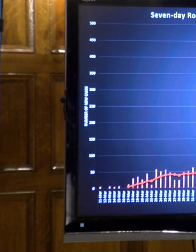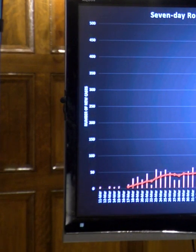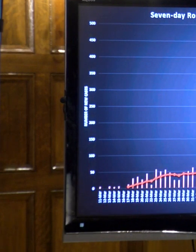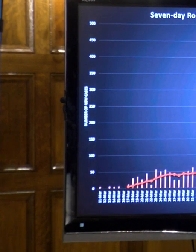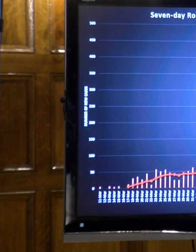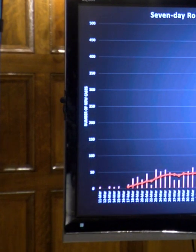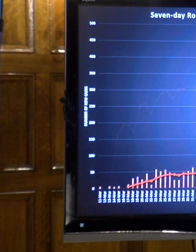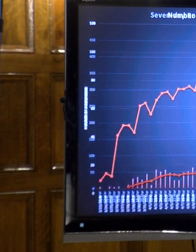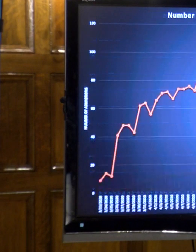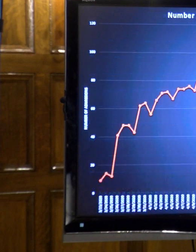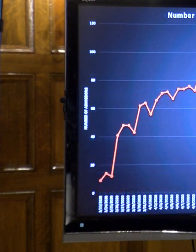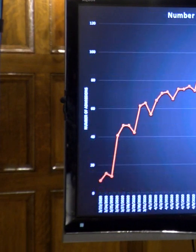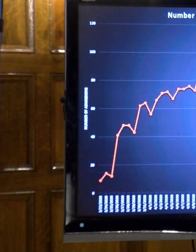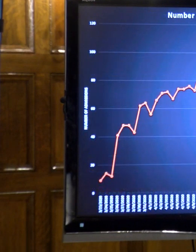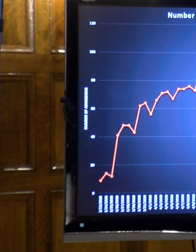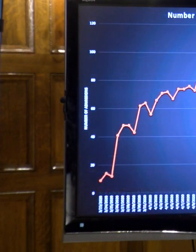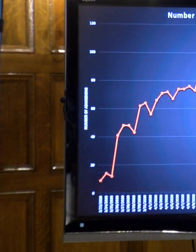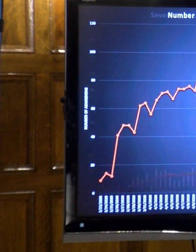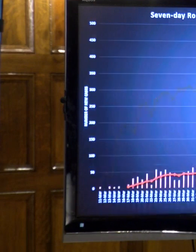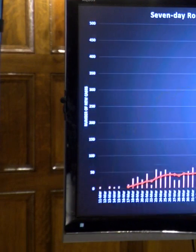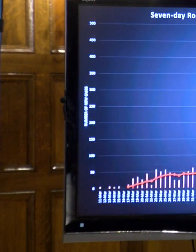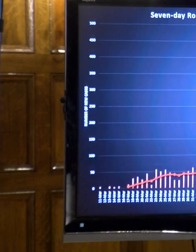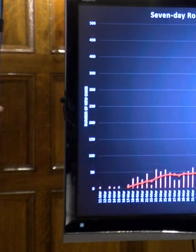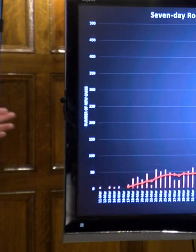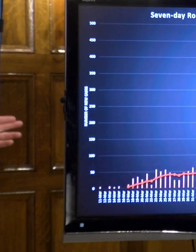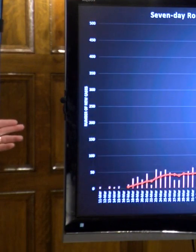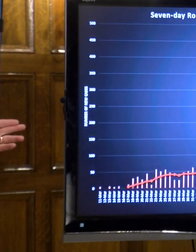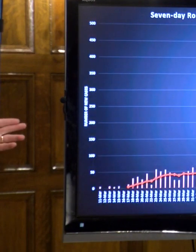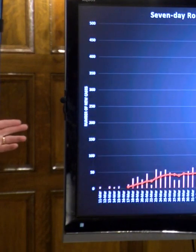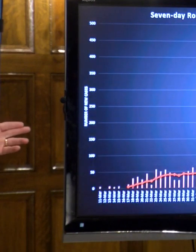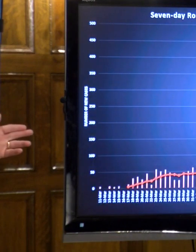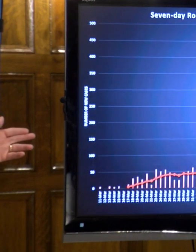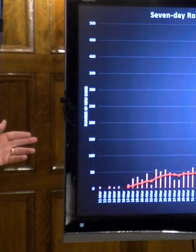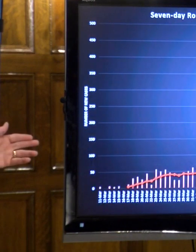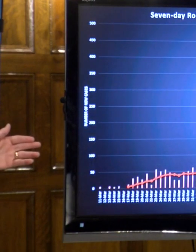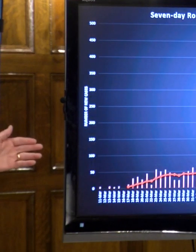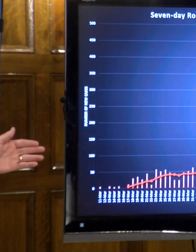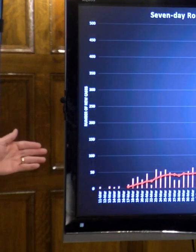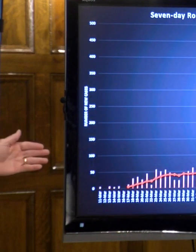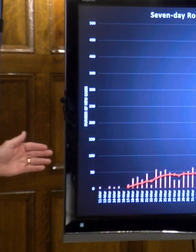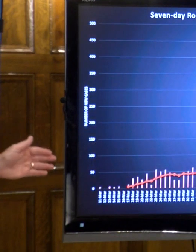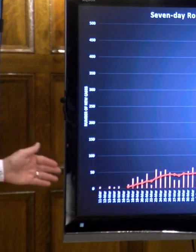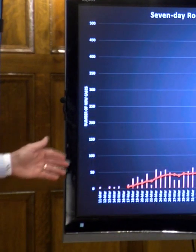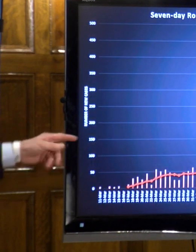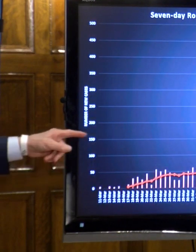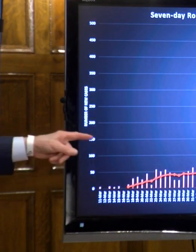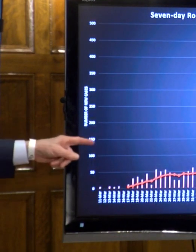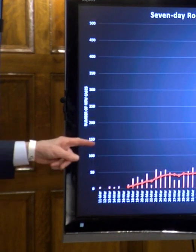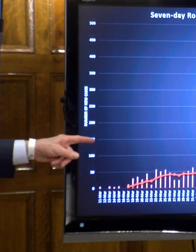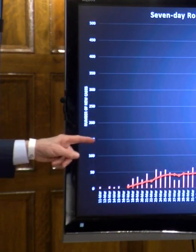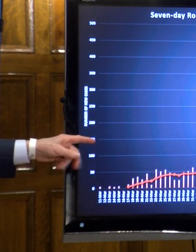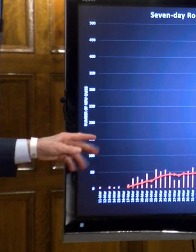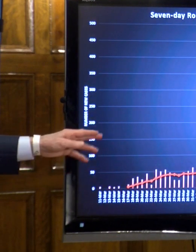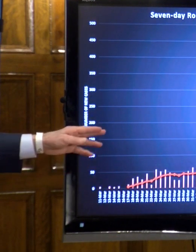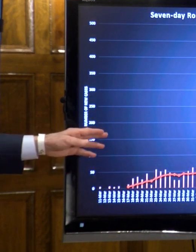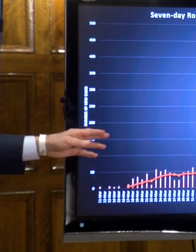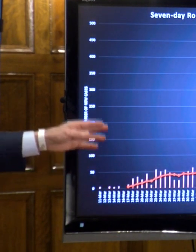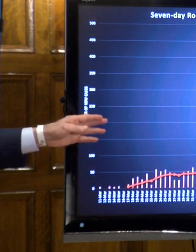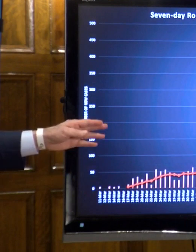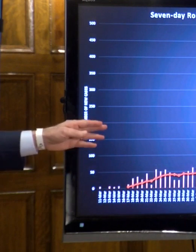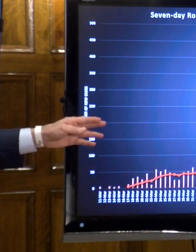next chart, this is a seven-day, well, no, back, the seven-day rolling average. And you can see that we are